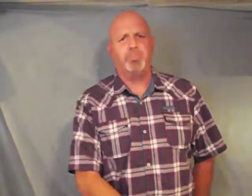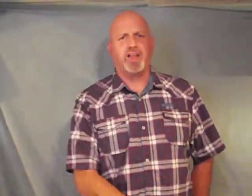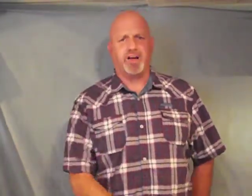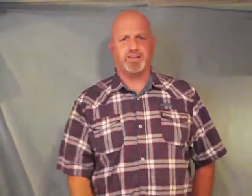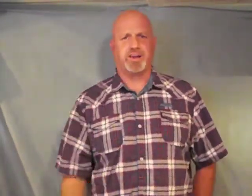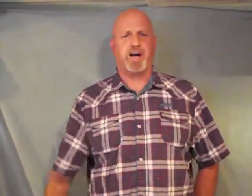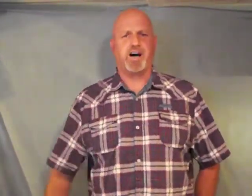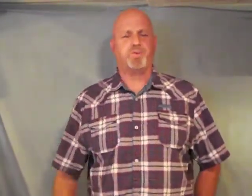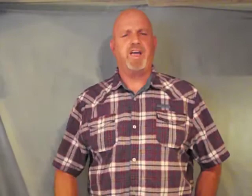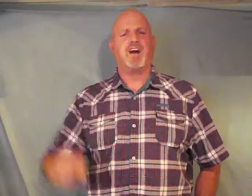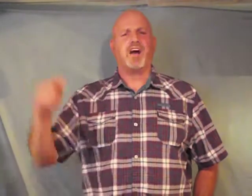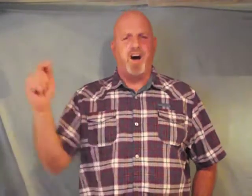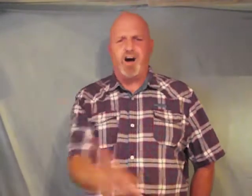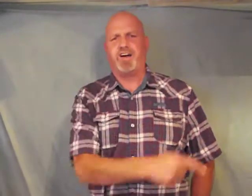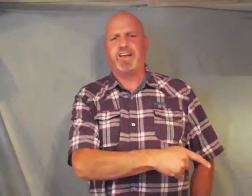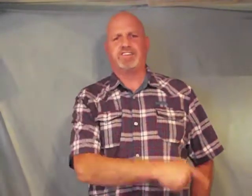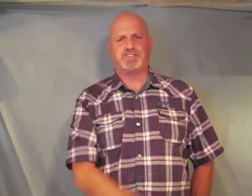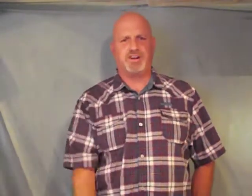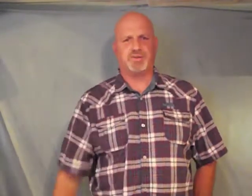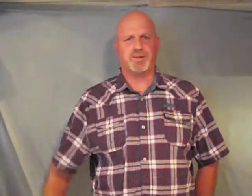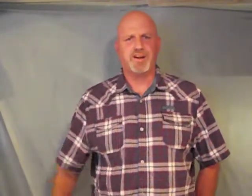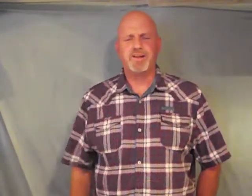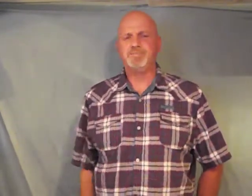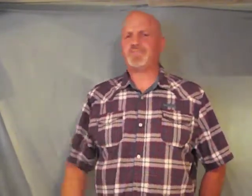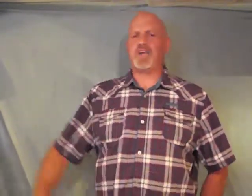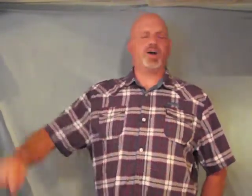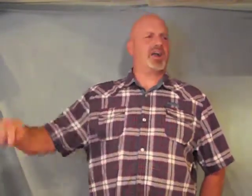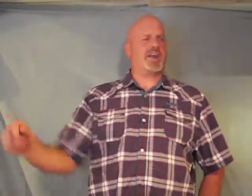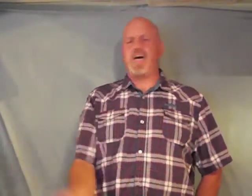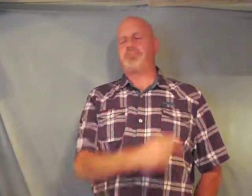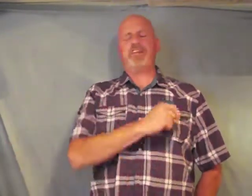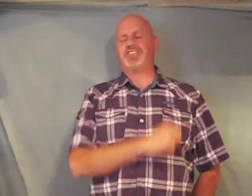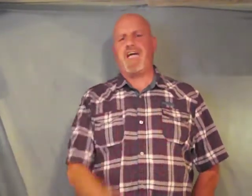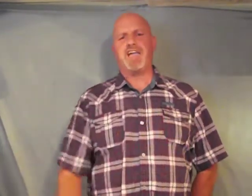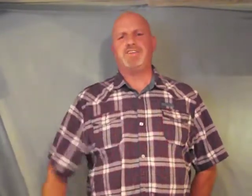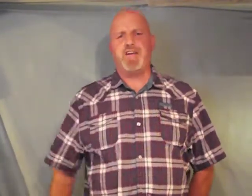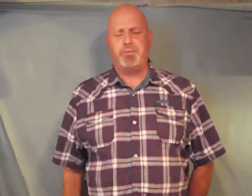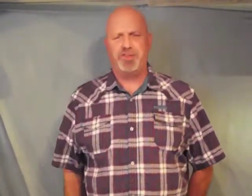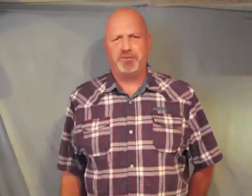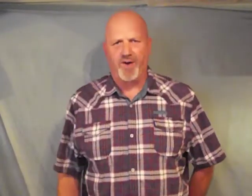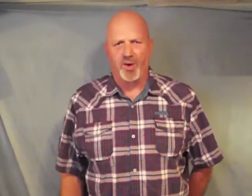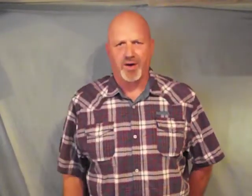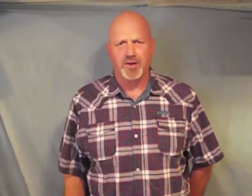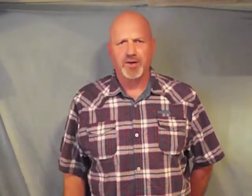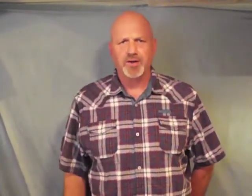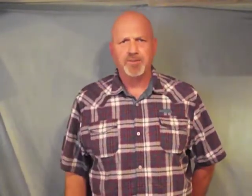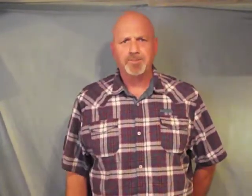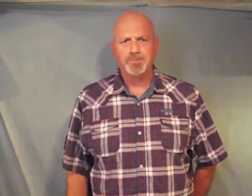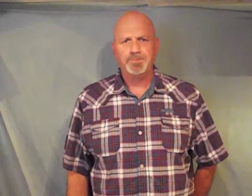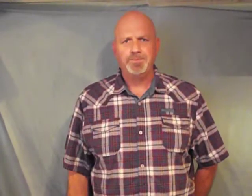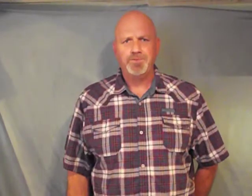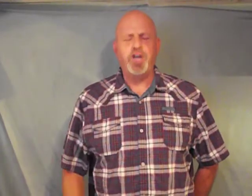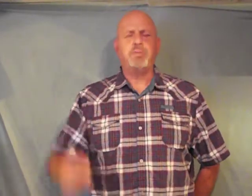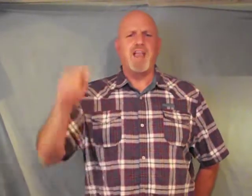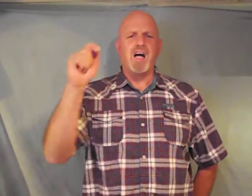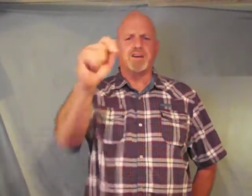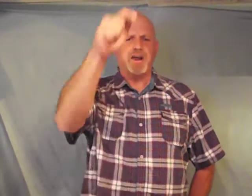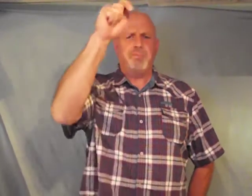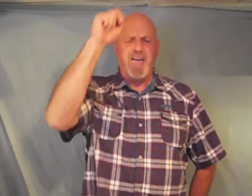belong to God we are all his children go look it up in 2 Timothy 4 you belong to me